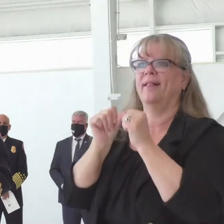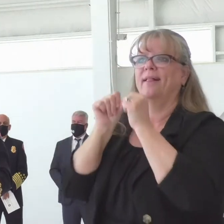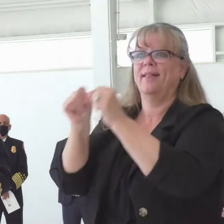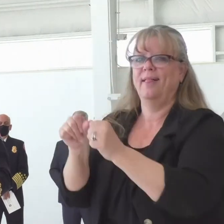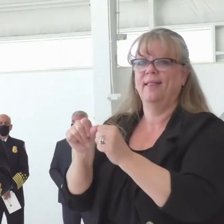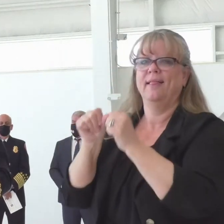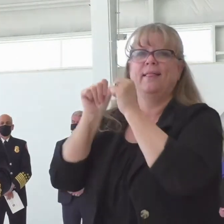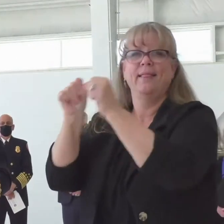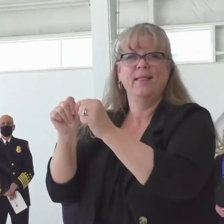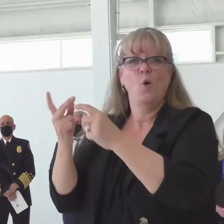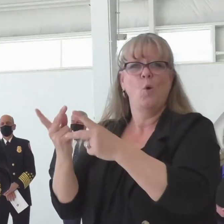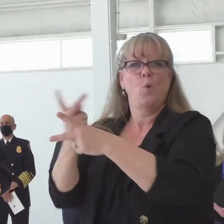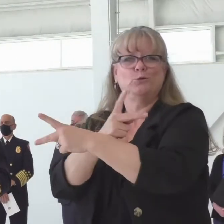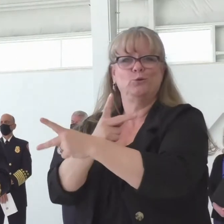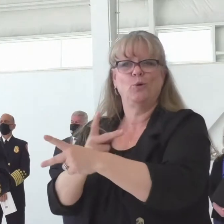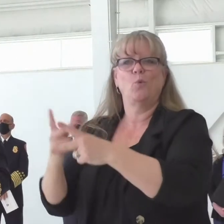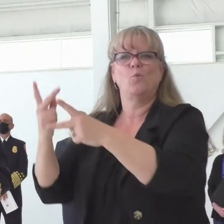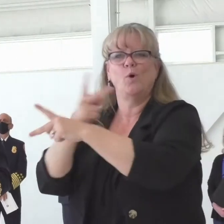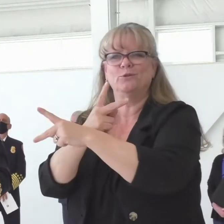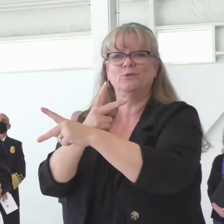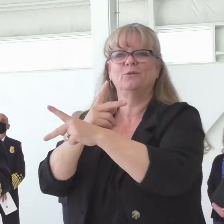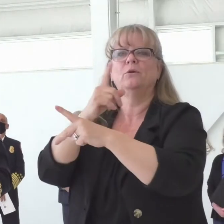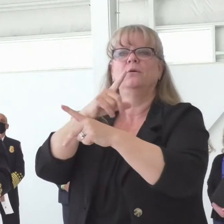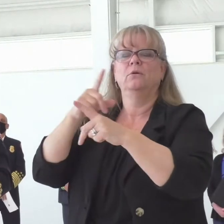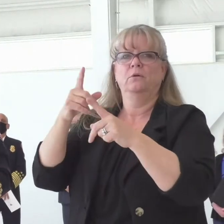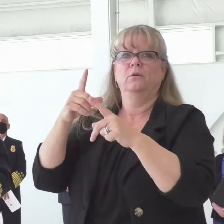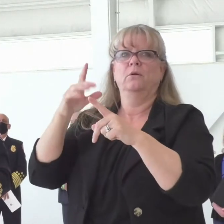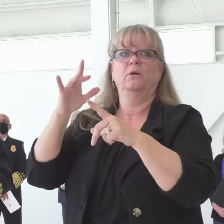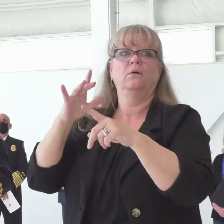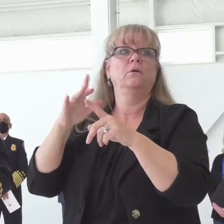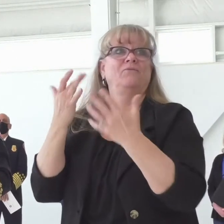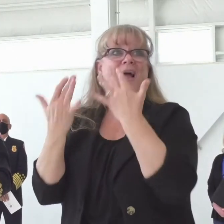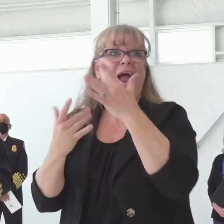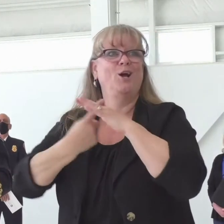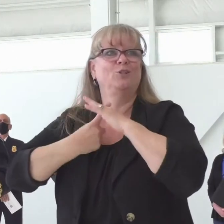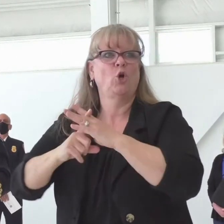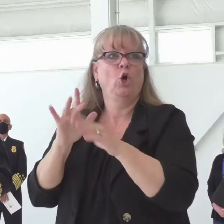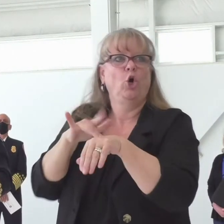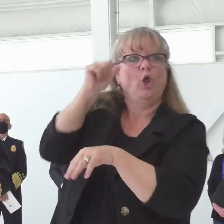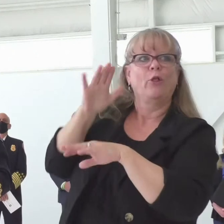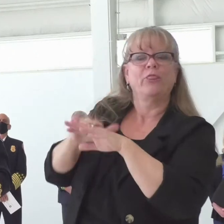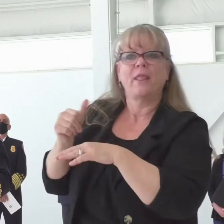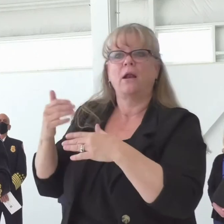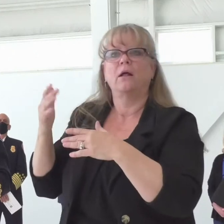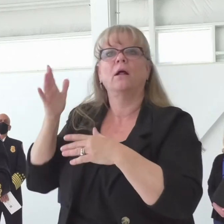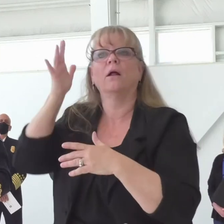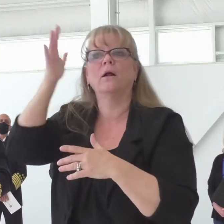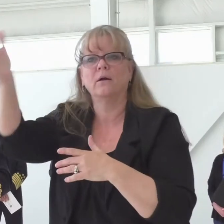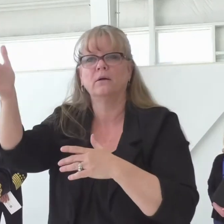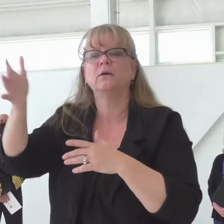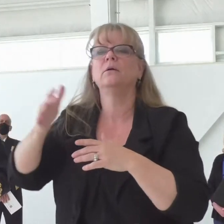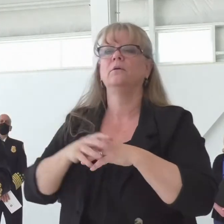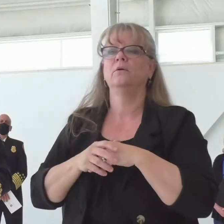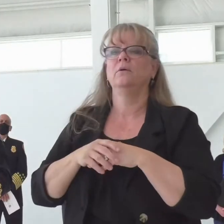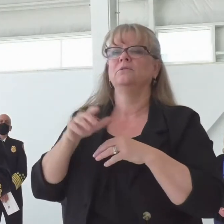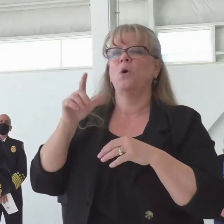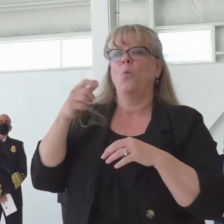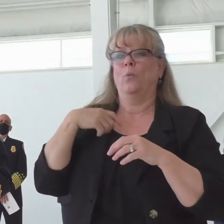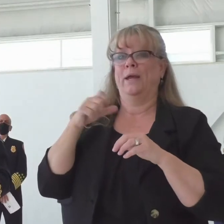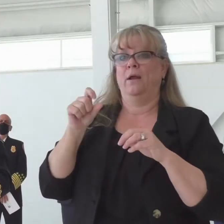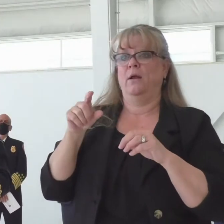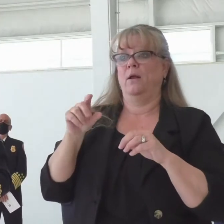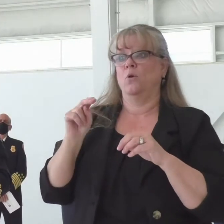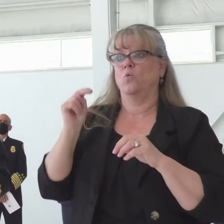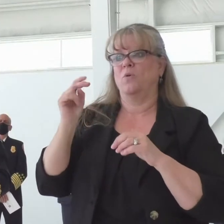than normal, resulting in an above-average large fire potential expanding northward through the month of June and affecting the